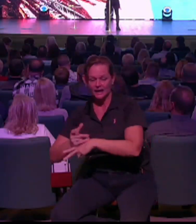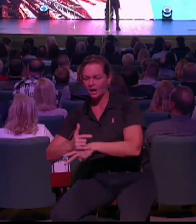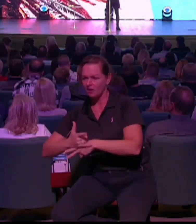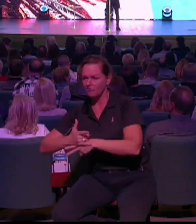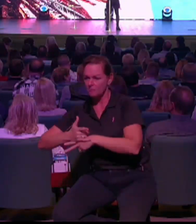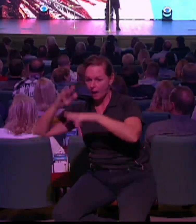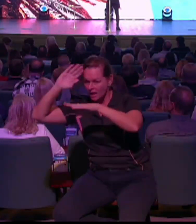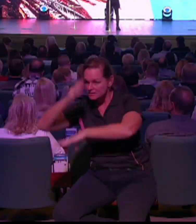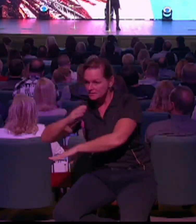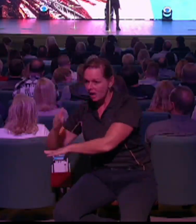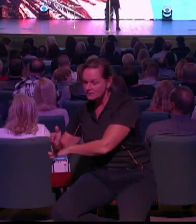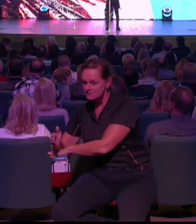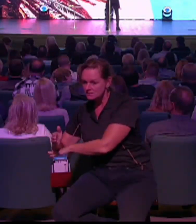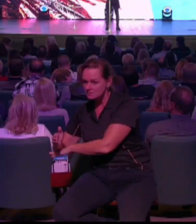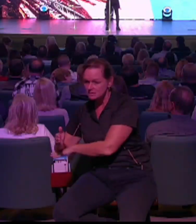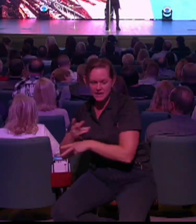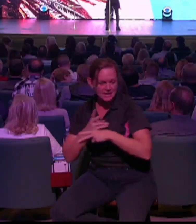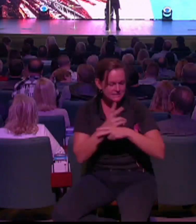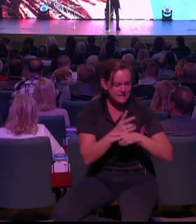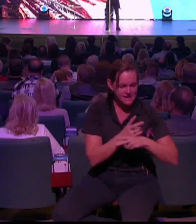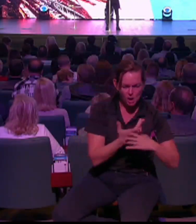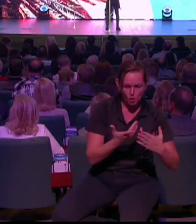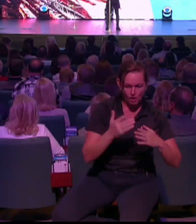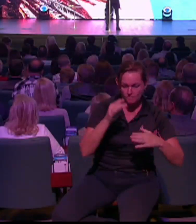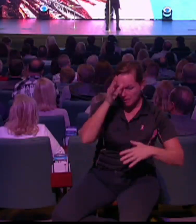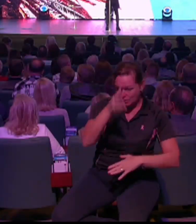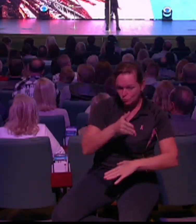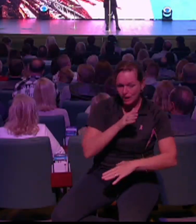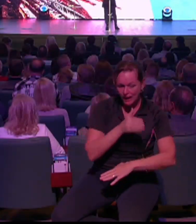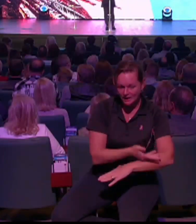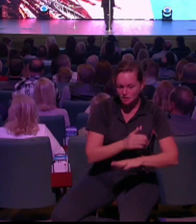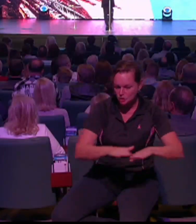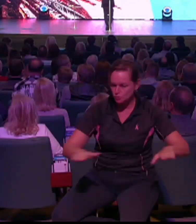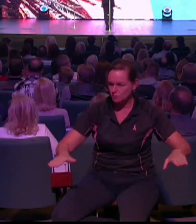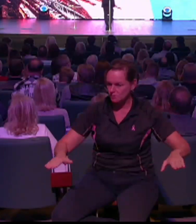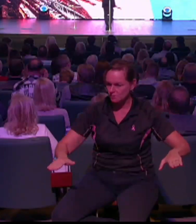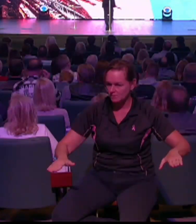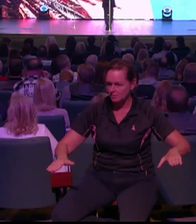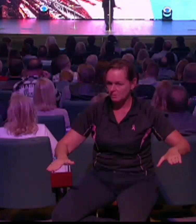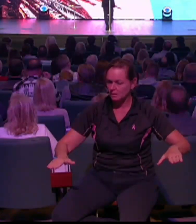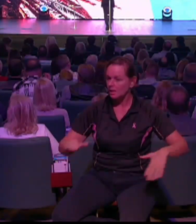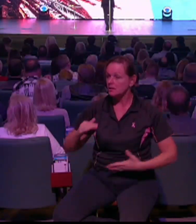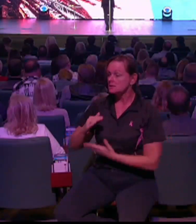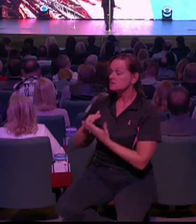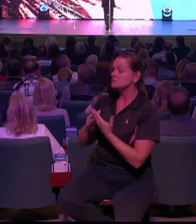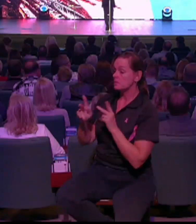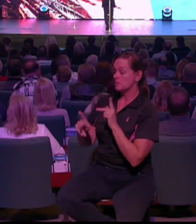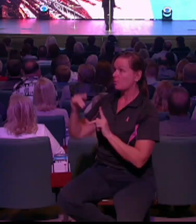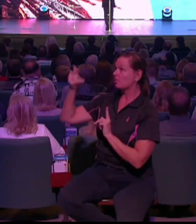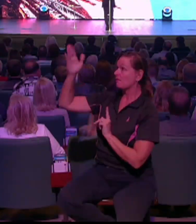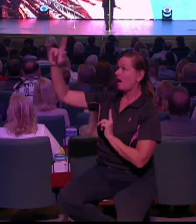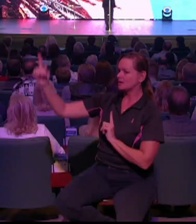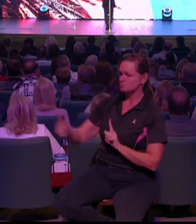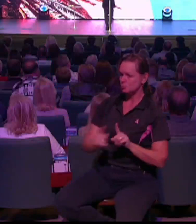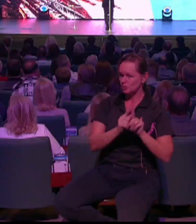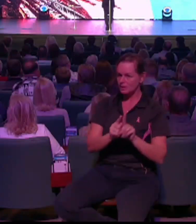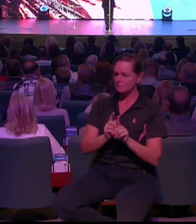young women that have come to me and said, I need you to mentor me. I have to understand that I have a watch post and I have a